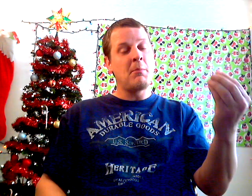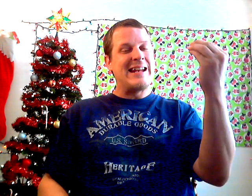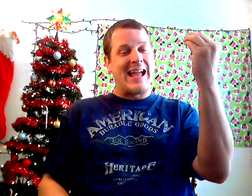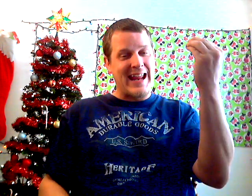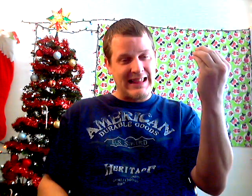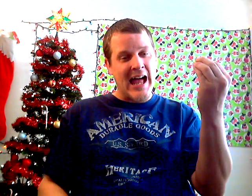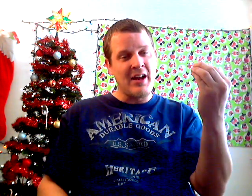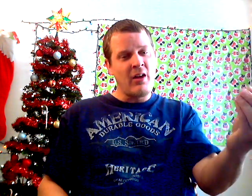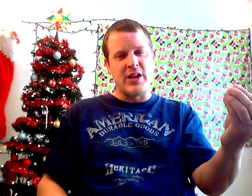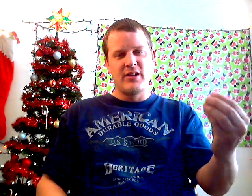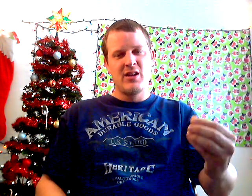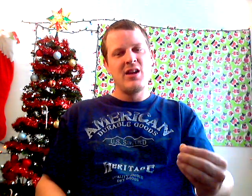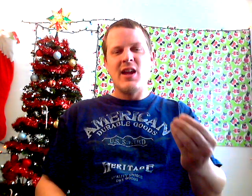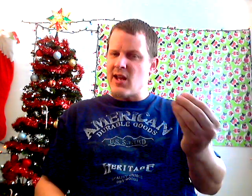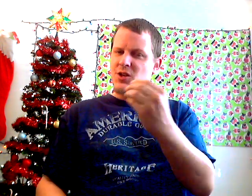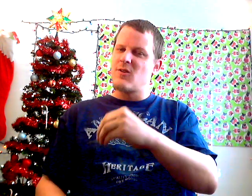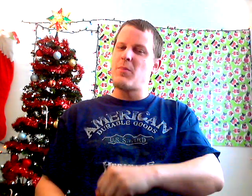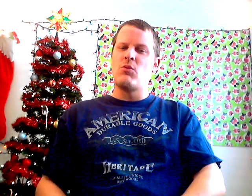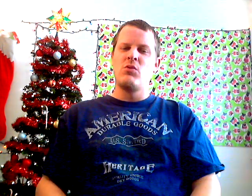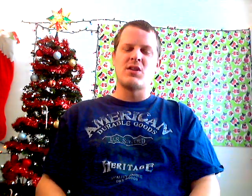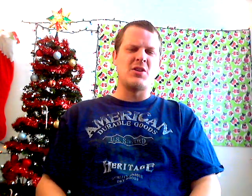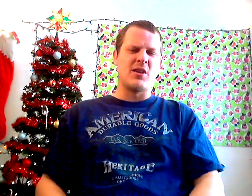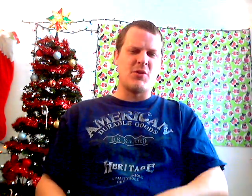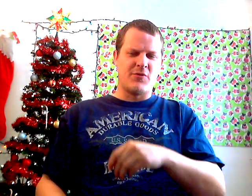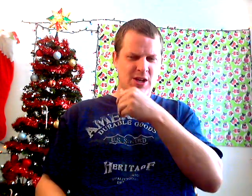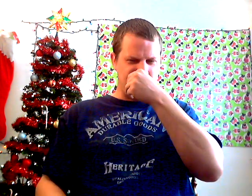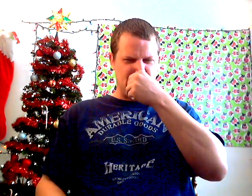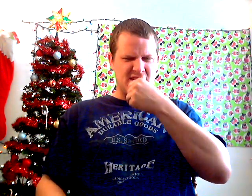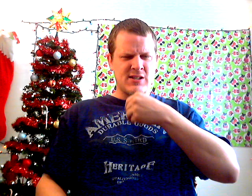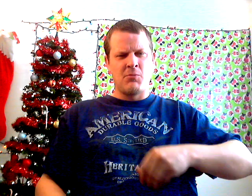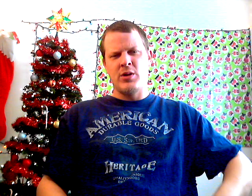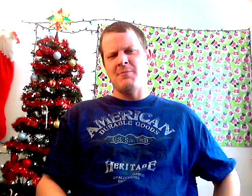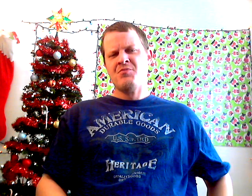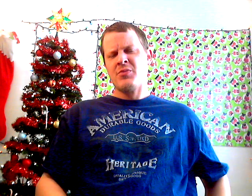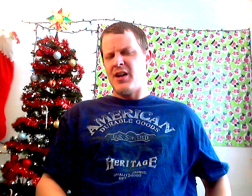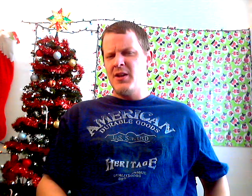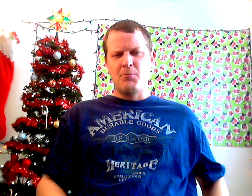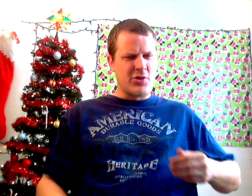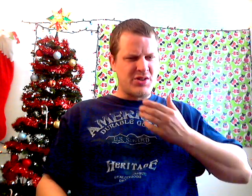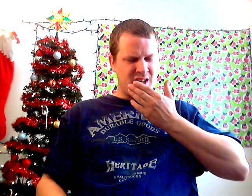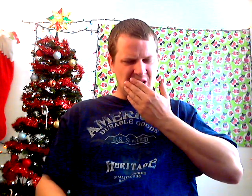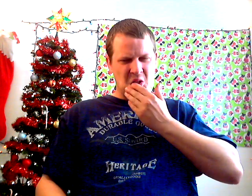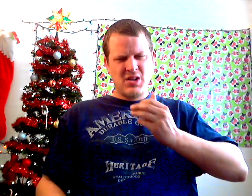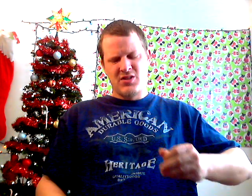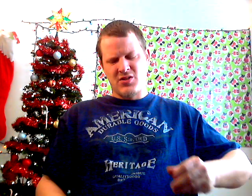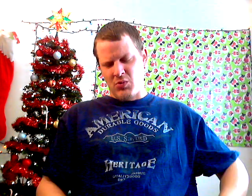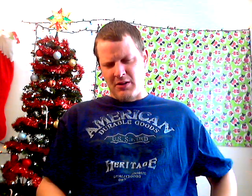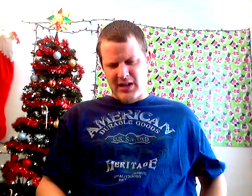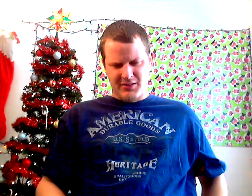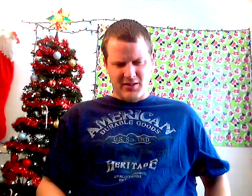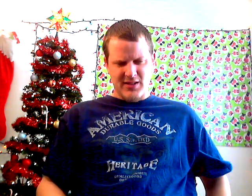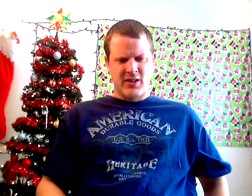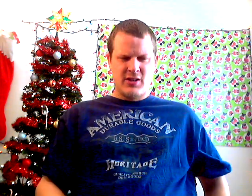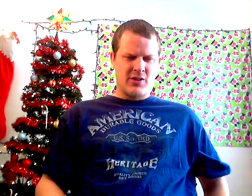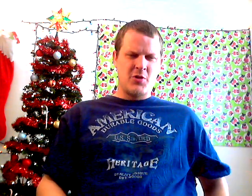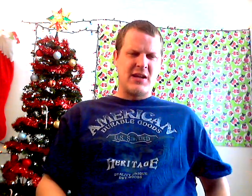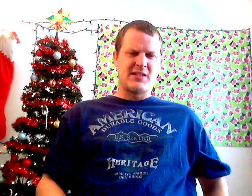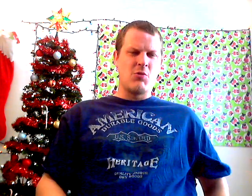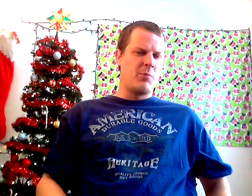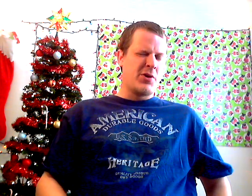money and a lot of it. He should have been WWF champion at some point in time. And then Booker T, to round out the list. You you might say, well,